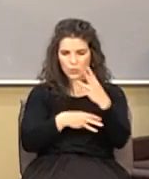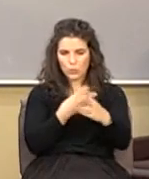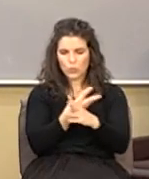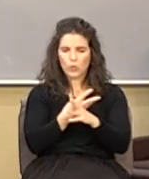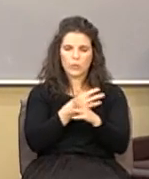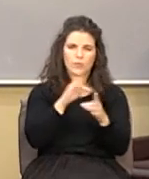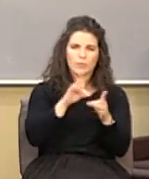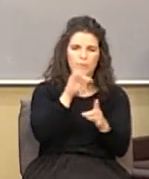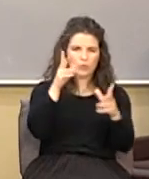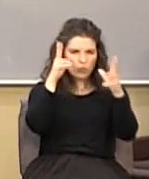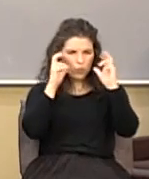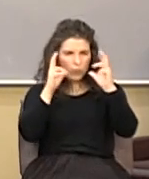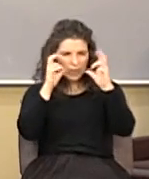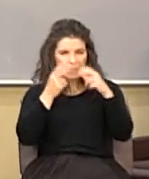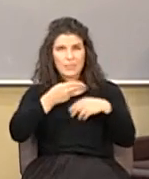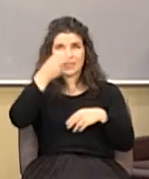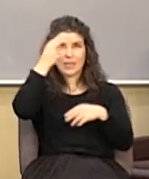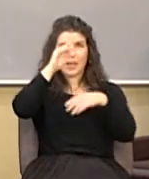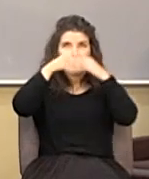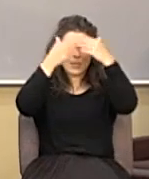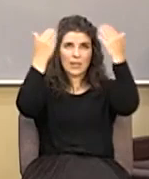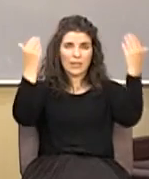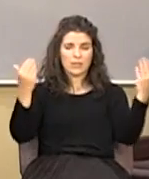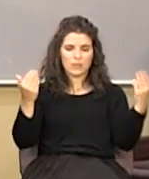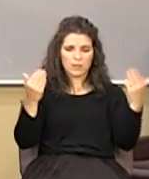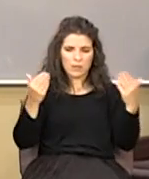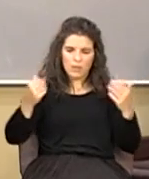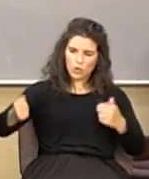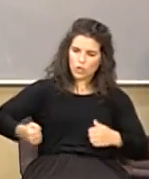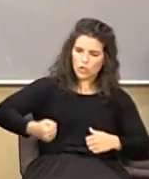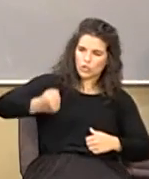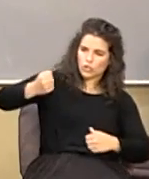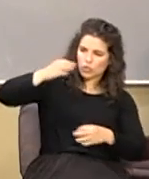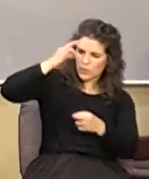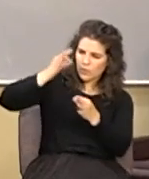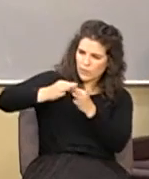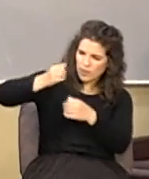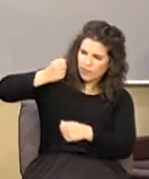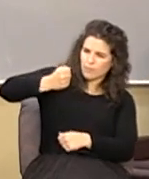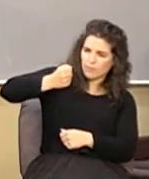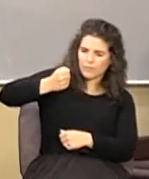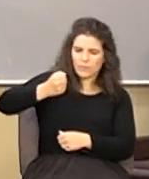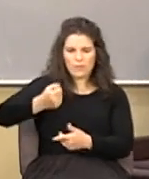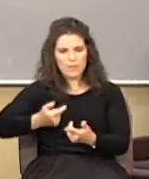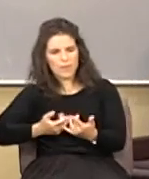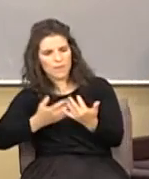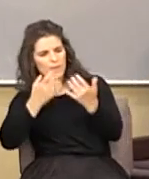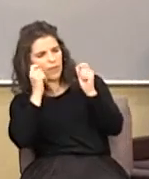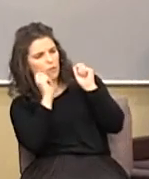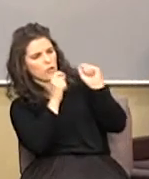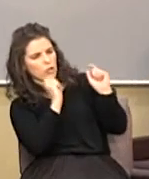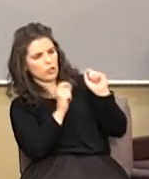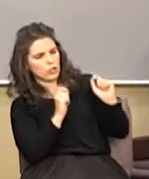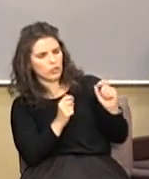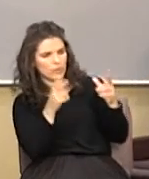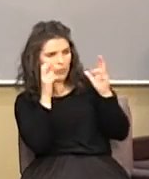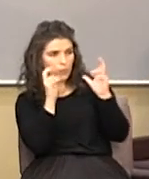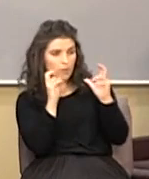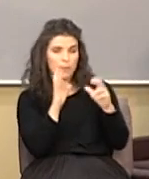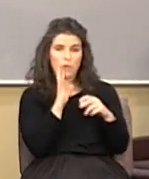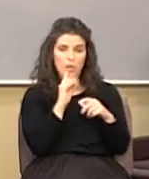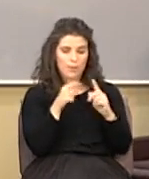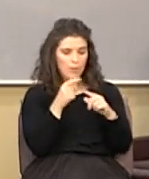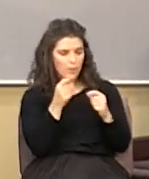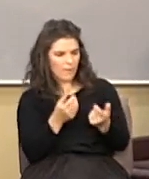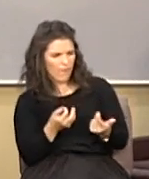Above all, take the shield of faith, wherewith you should be able to quench the fiery darts of the wicked. I've been talking to you about those